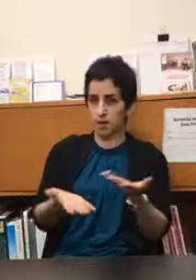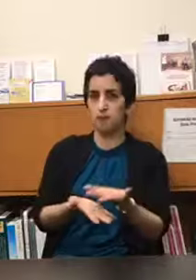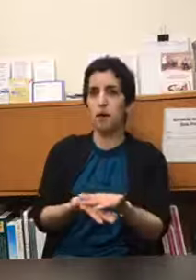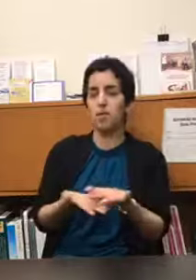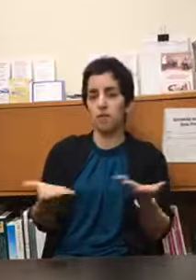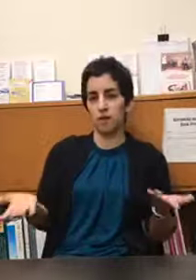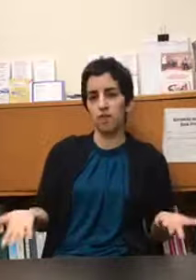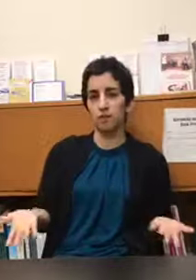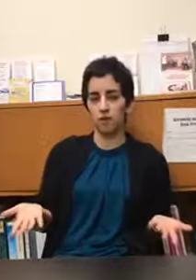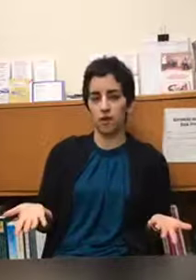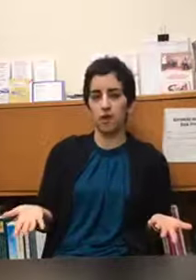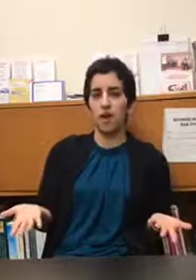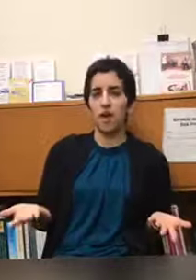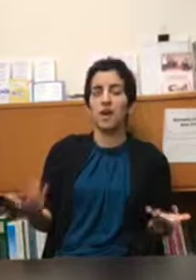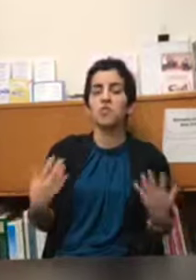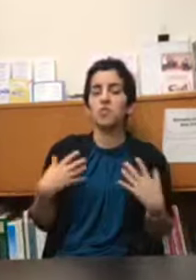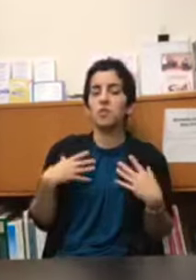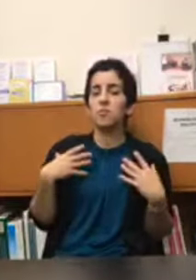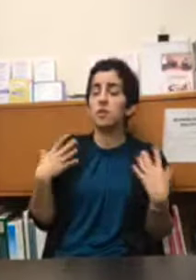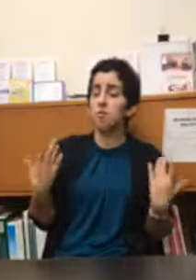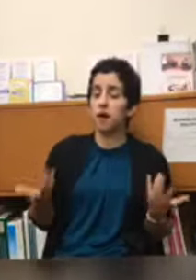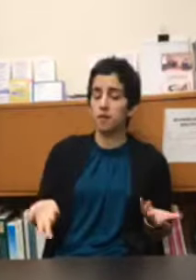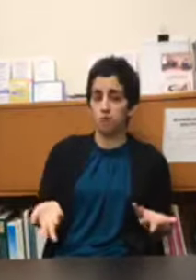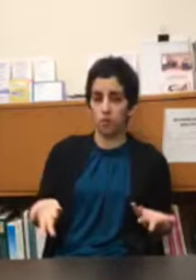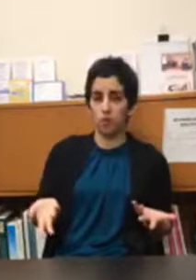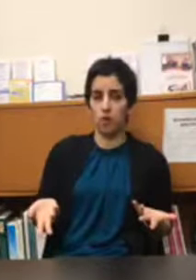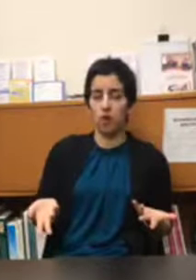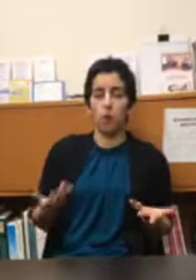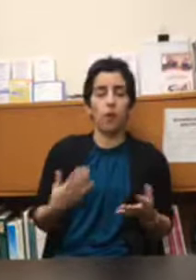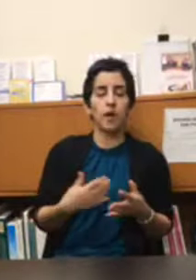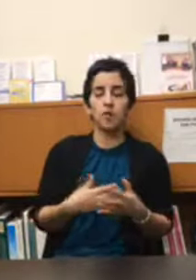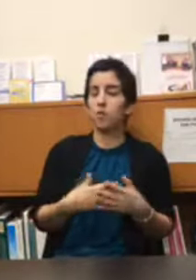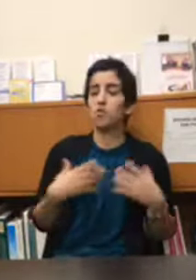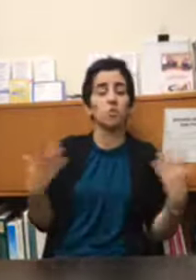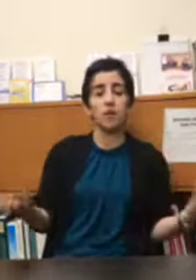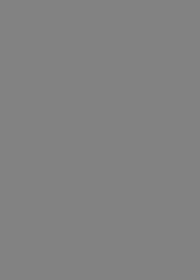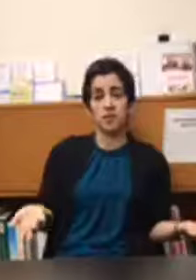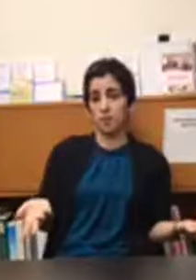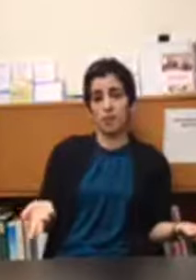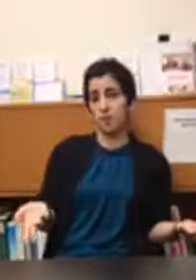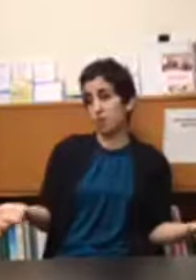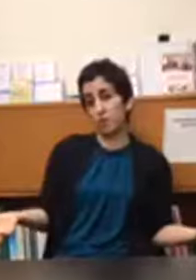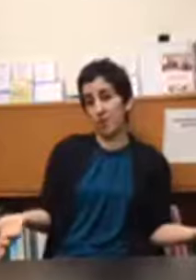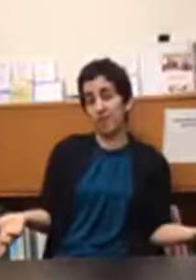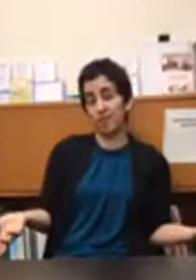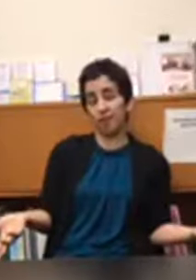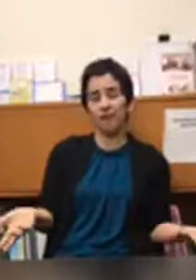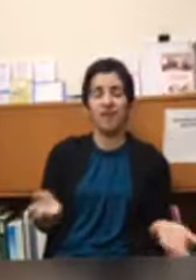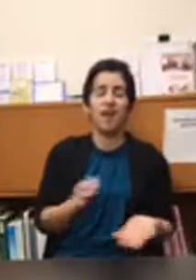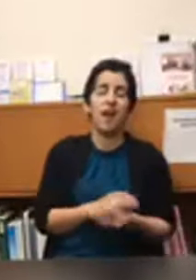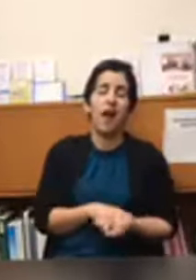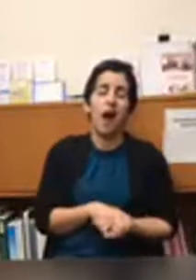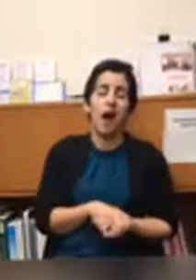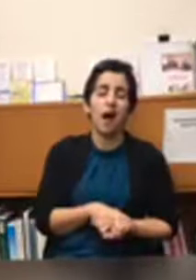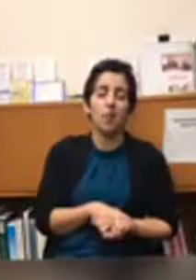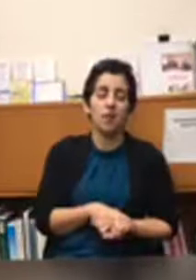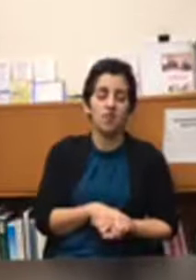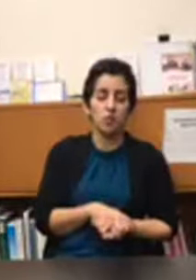combined but they are different and so you can be mindful when you're doing something when you're doing anything um and so